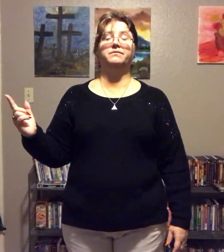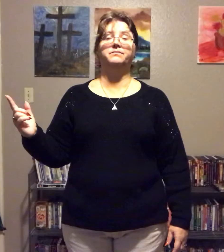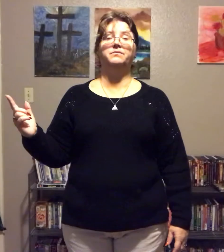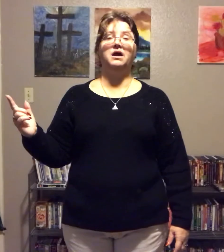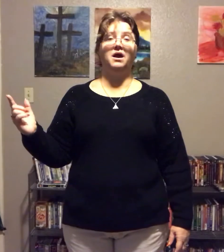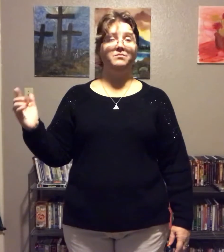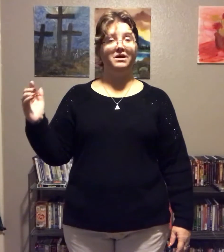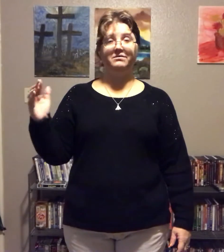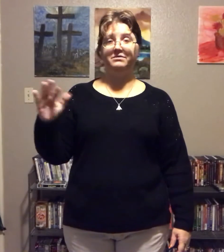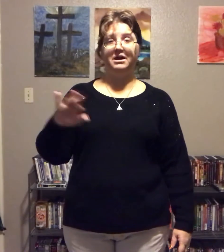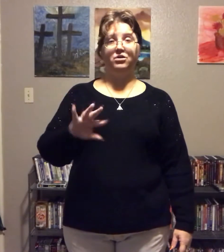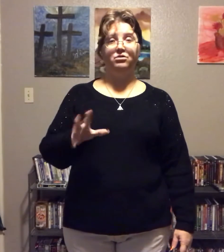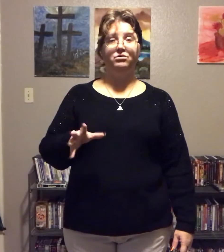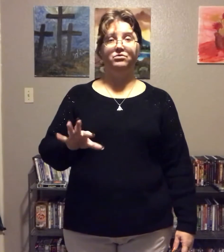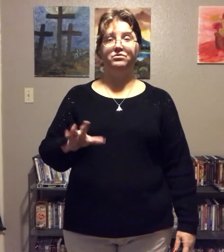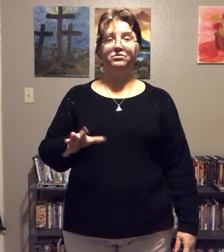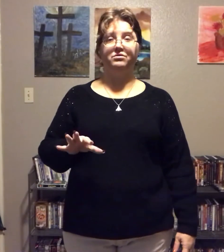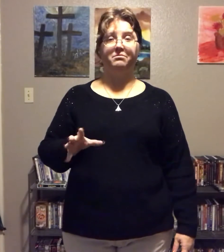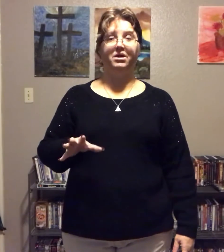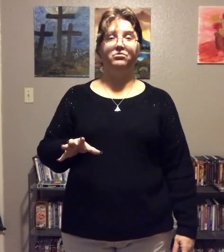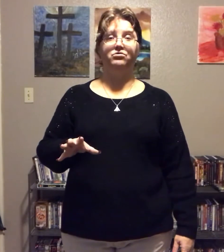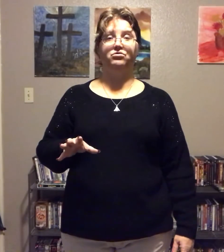I'm not saying who loses the most.